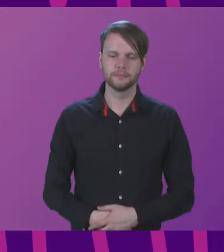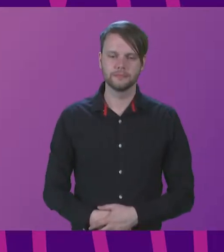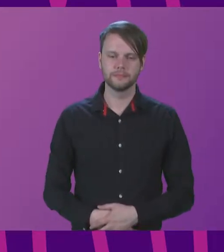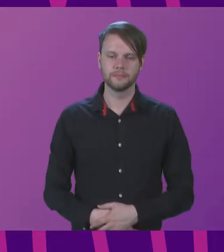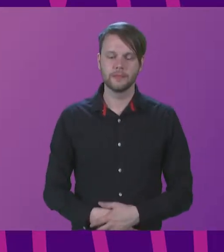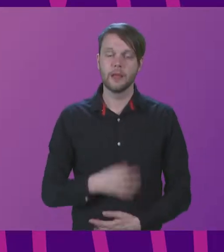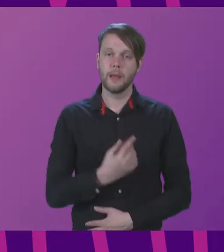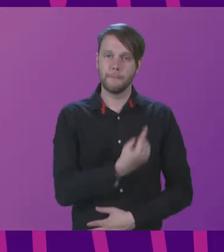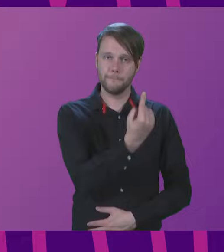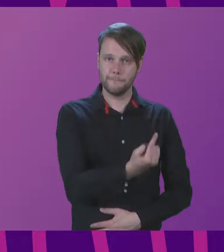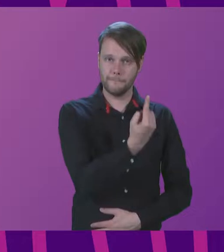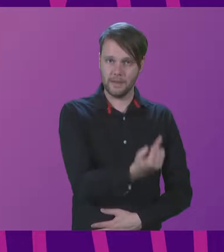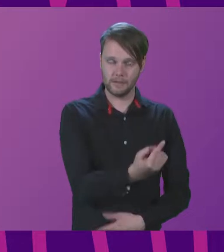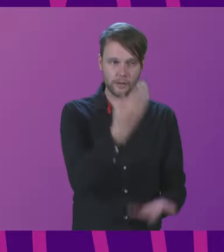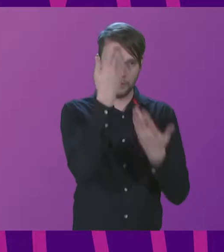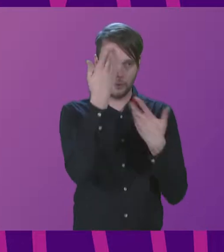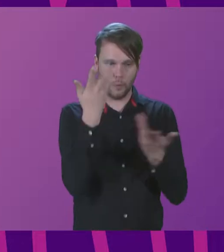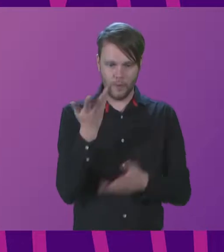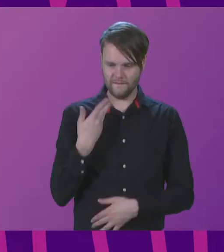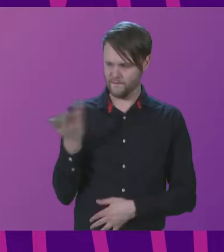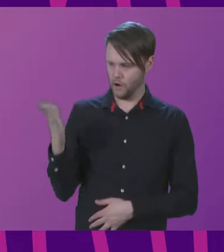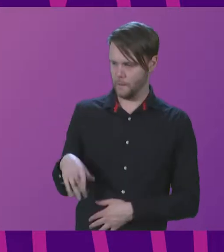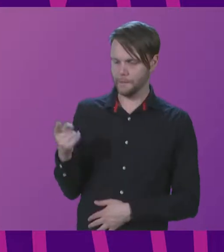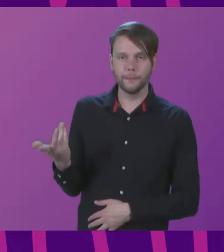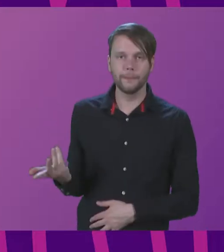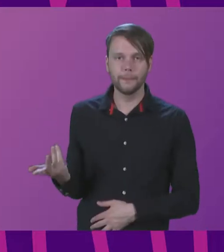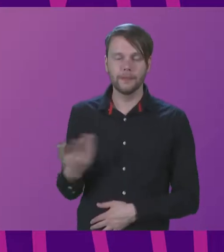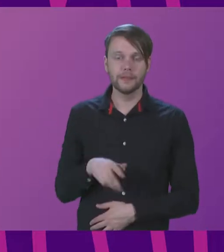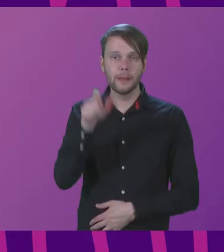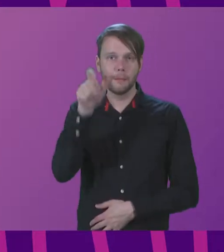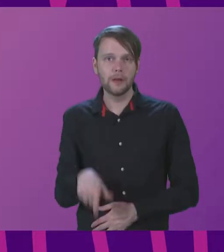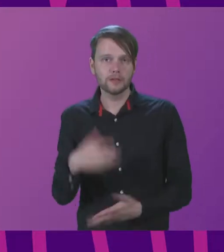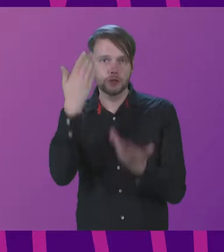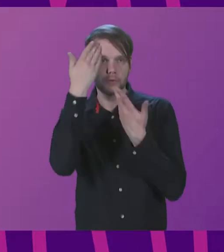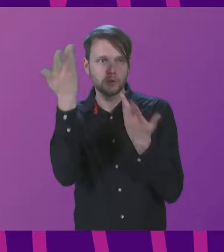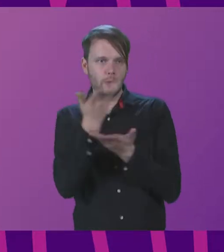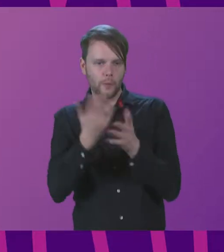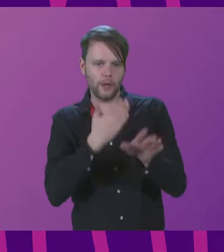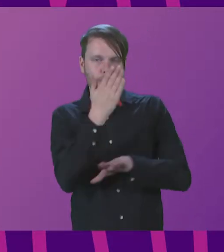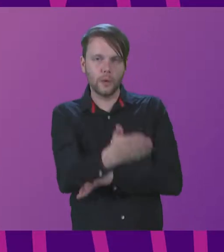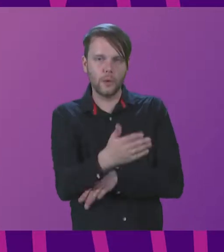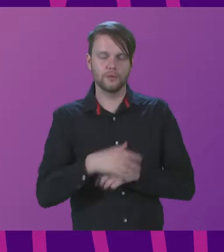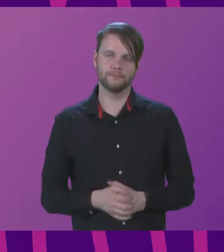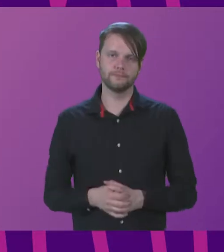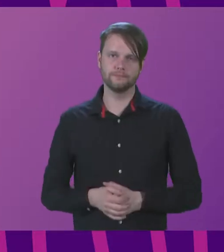Someone who doesn't know where they are from is someone who doesn't know where they are going.